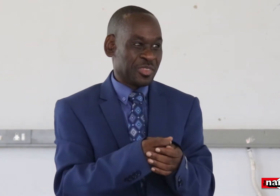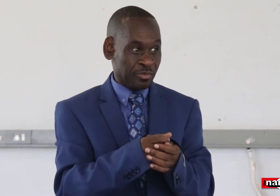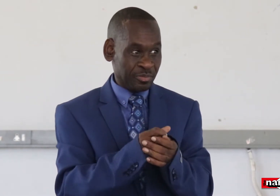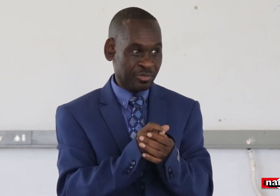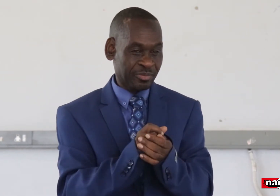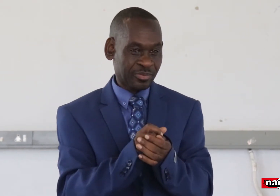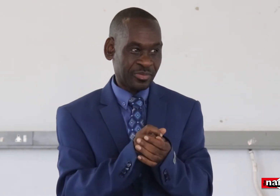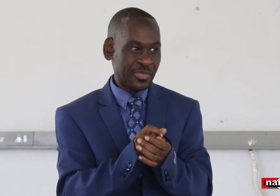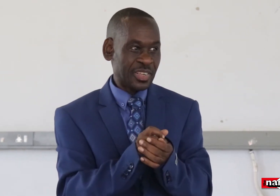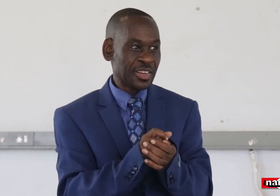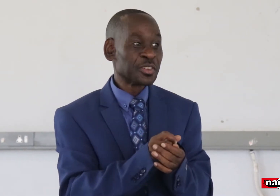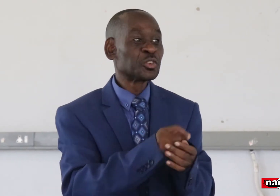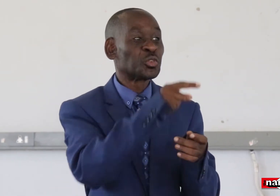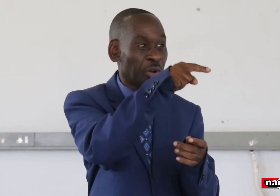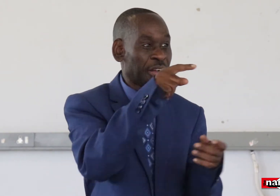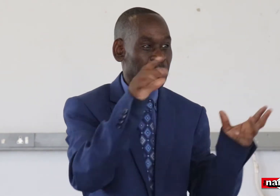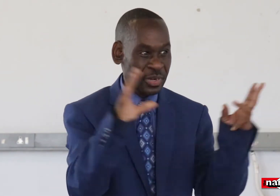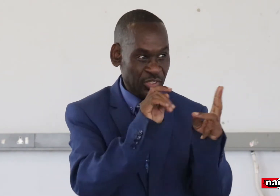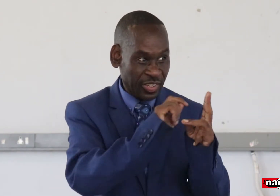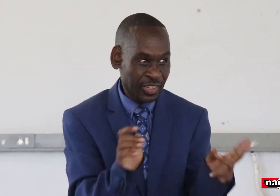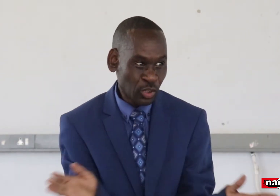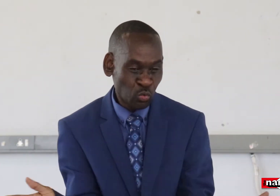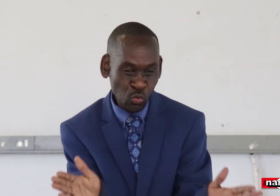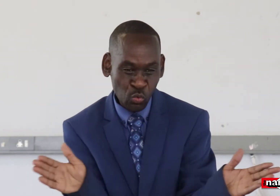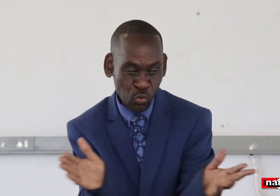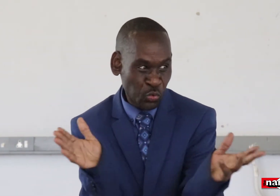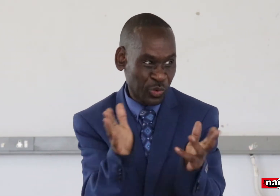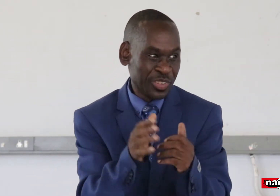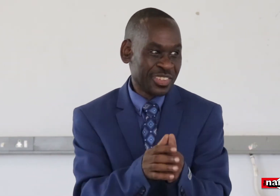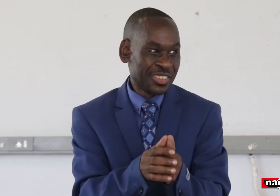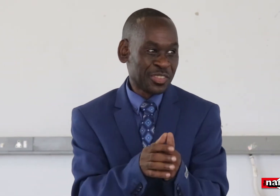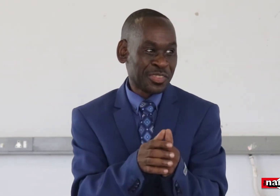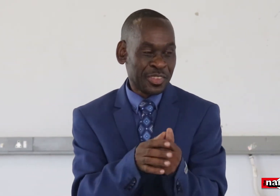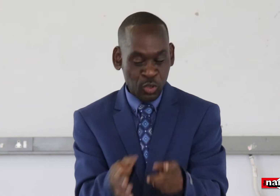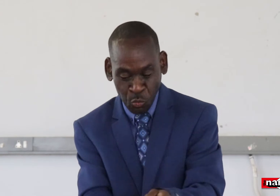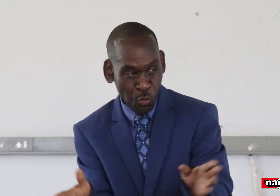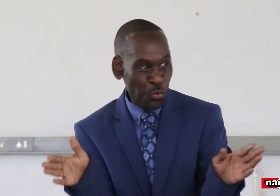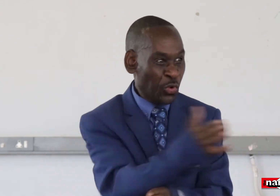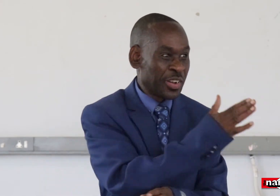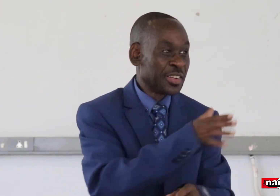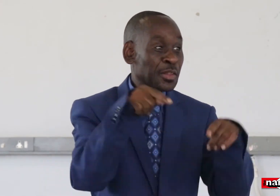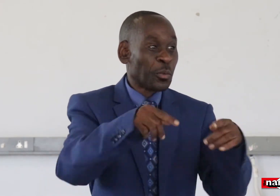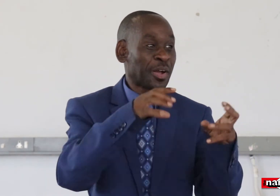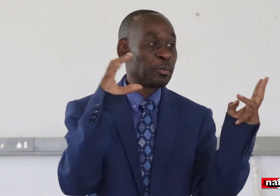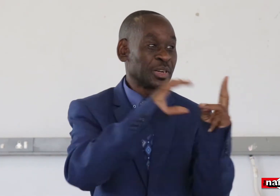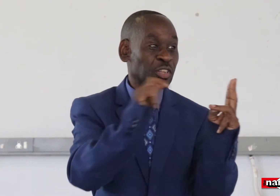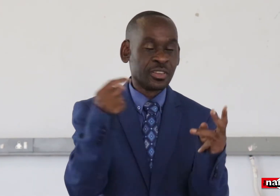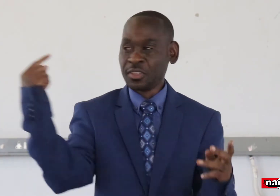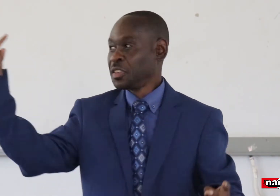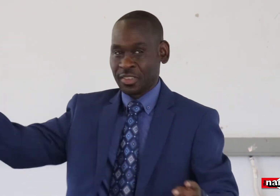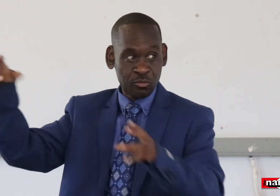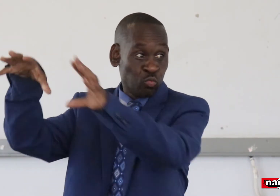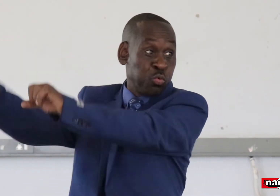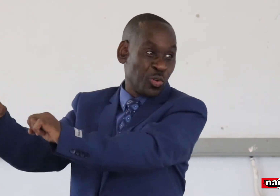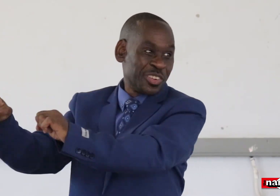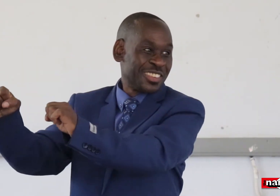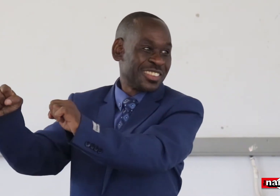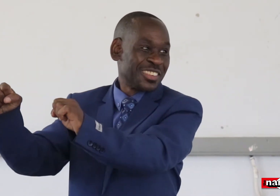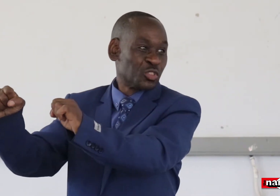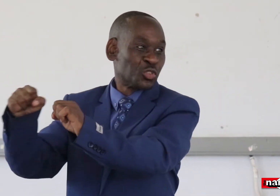was cocused by the company secretary to mobilize so that they could get rid of him for her own interests, so she